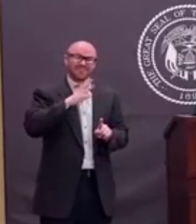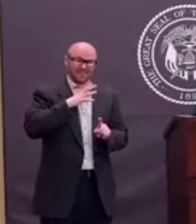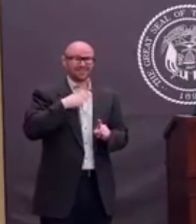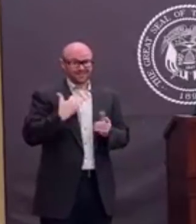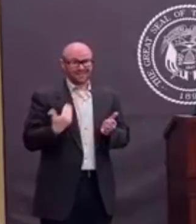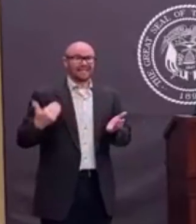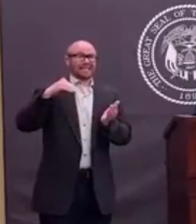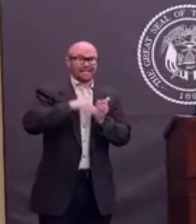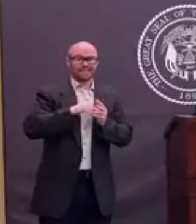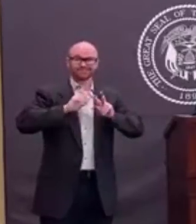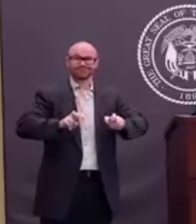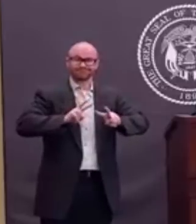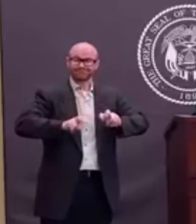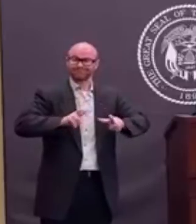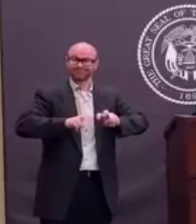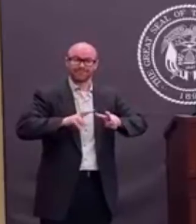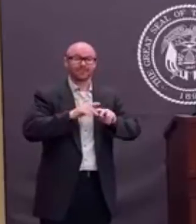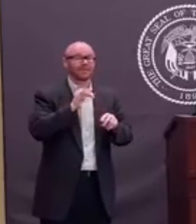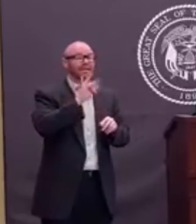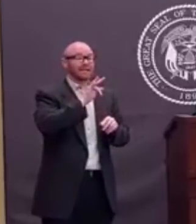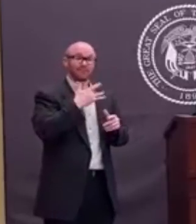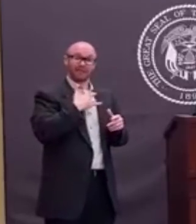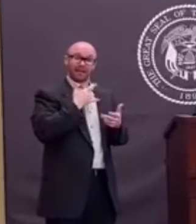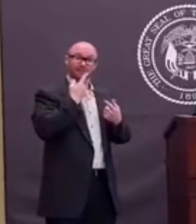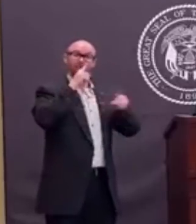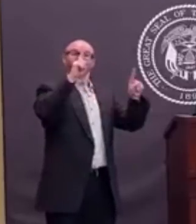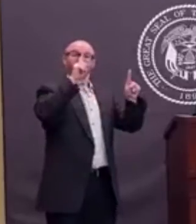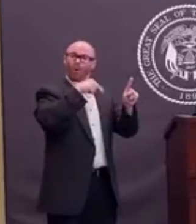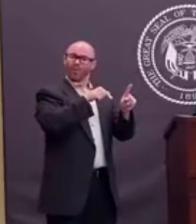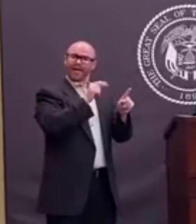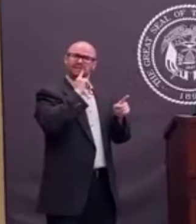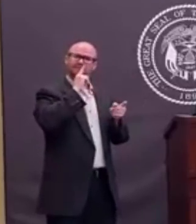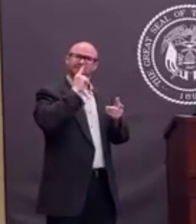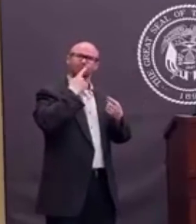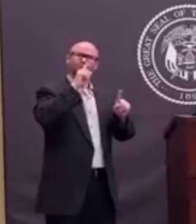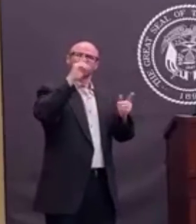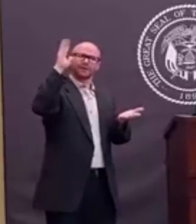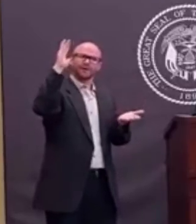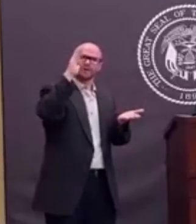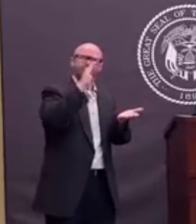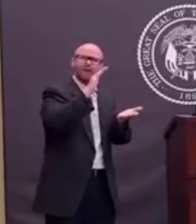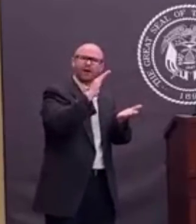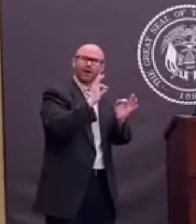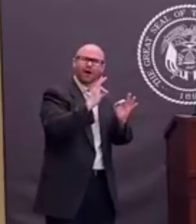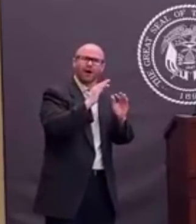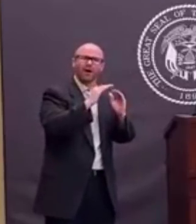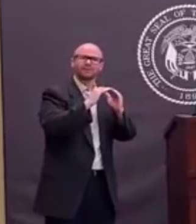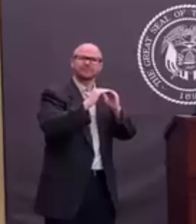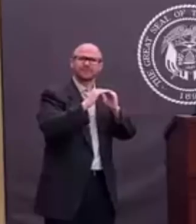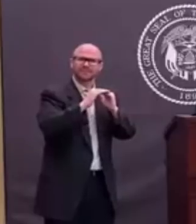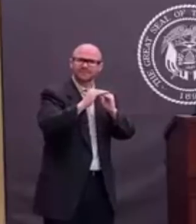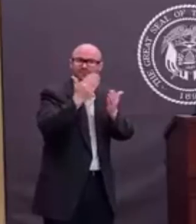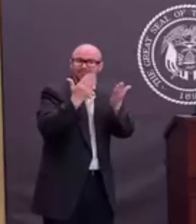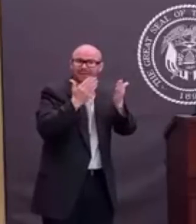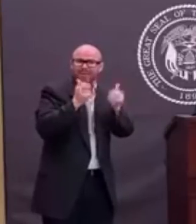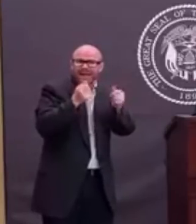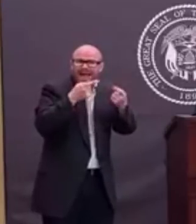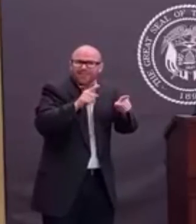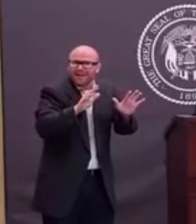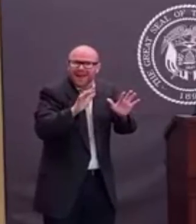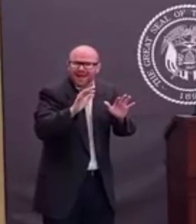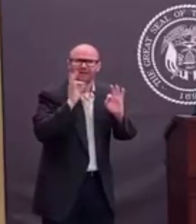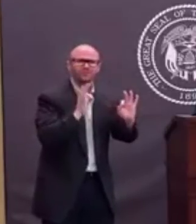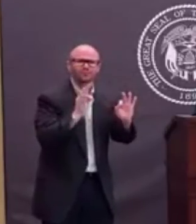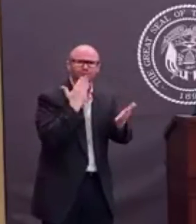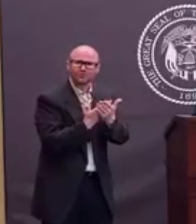And if it's working, we'll continue to do things until we get to stabilization. If it's not